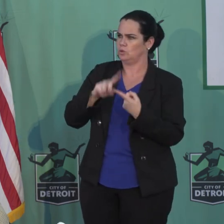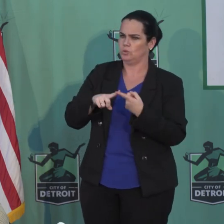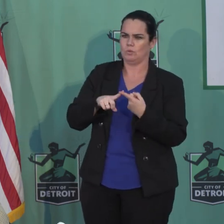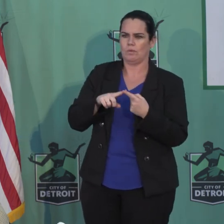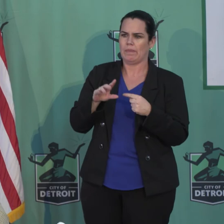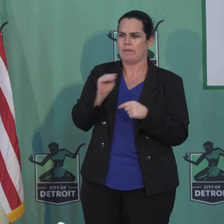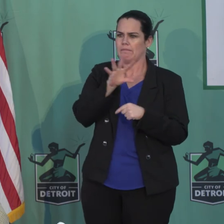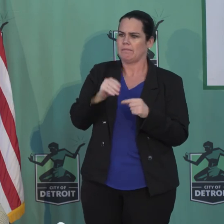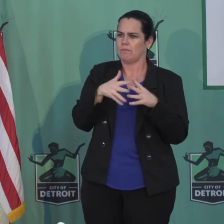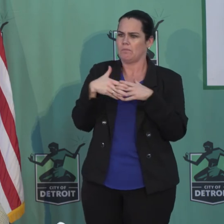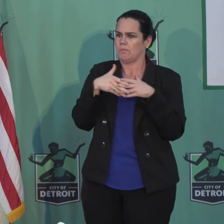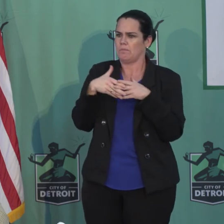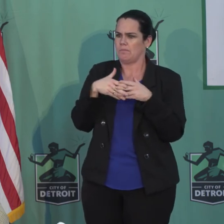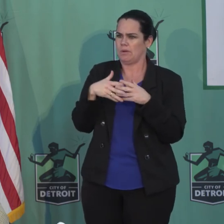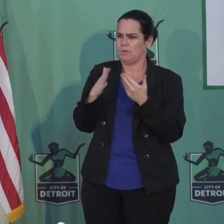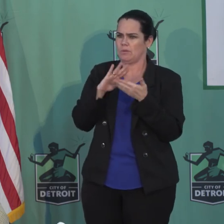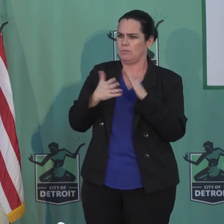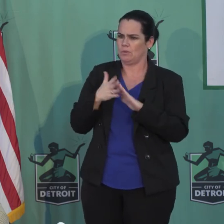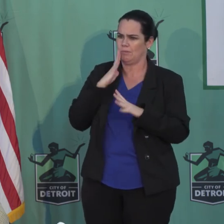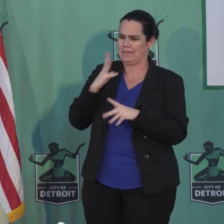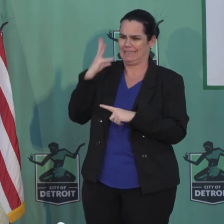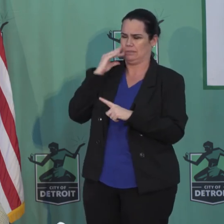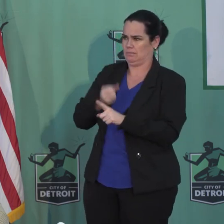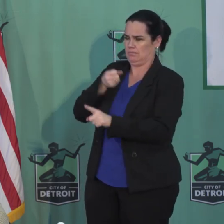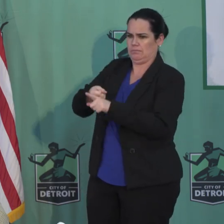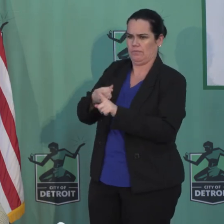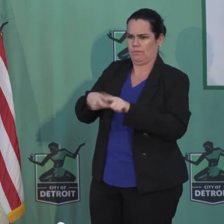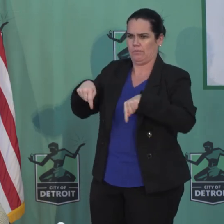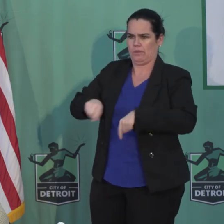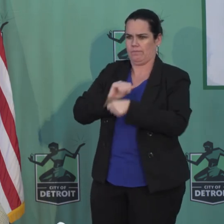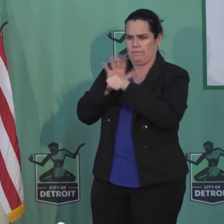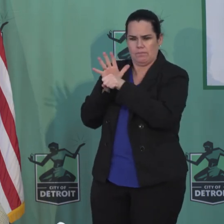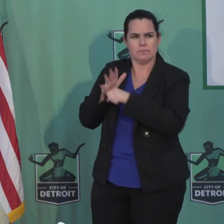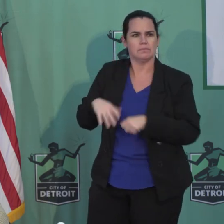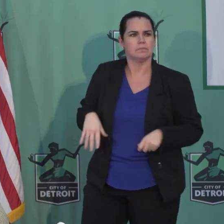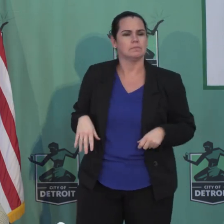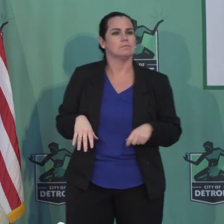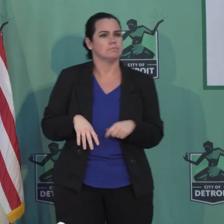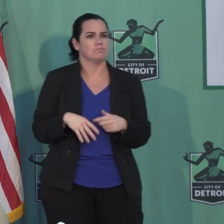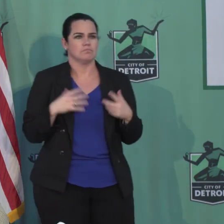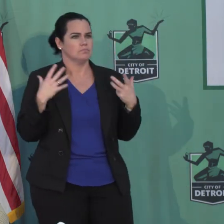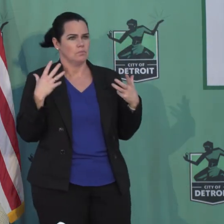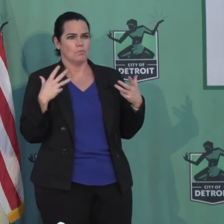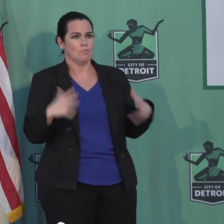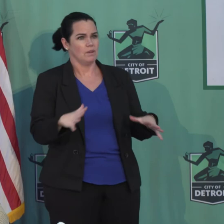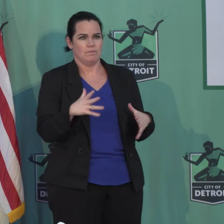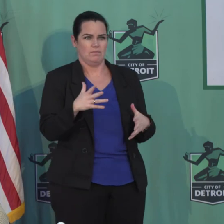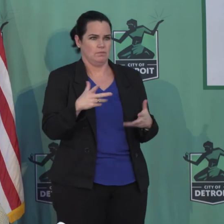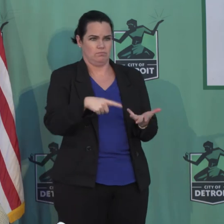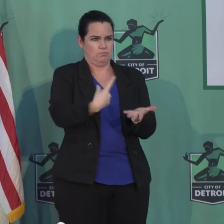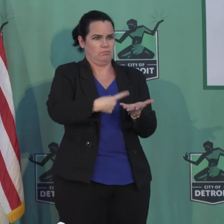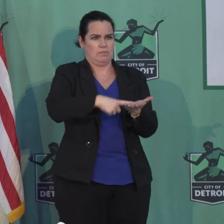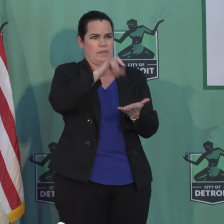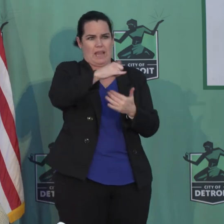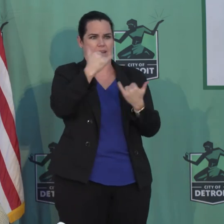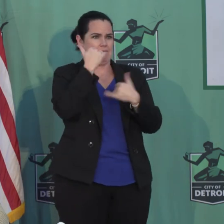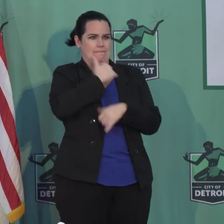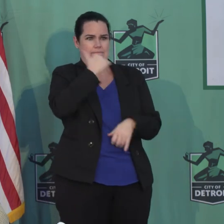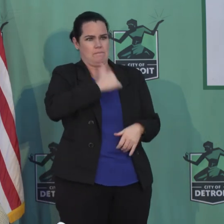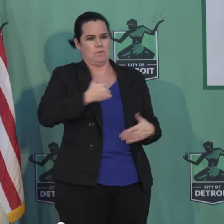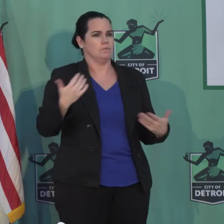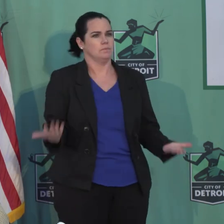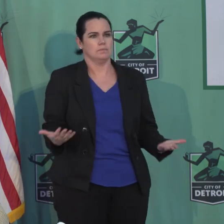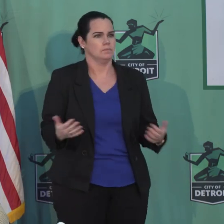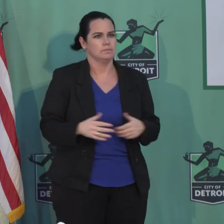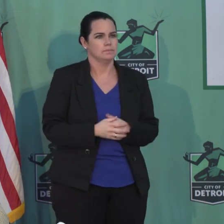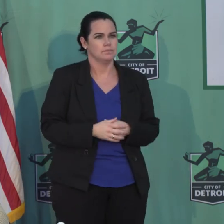community being affected by this virus? You know, we've talked about this here almost every day. Nine